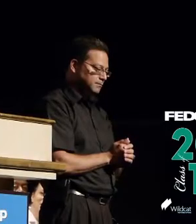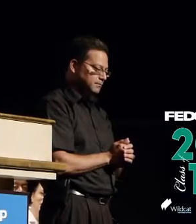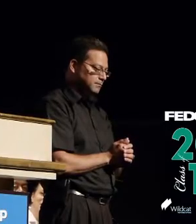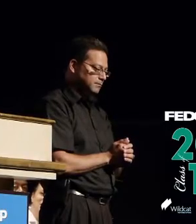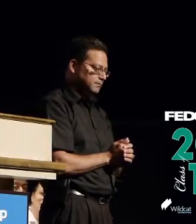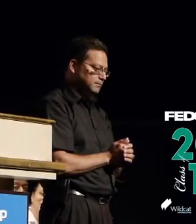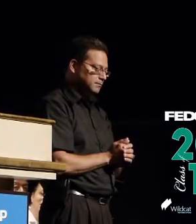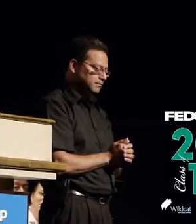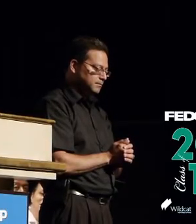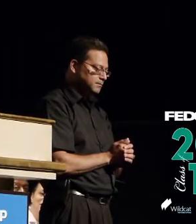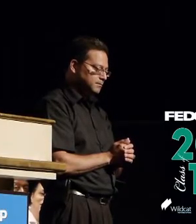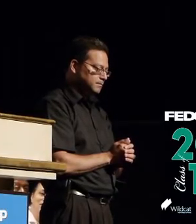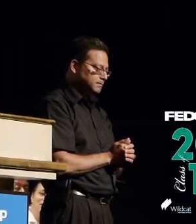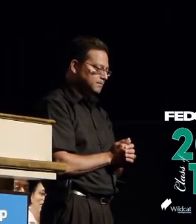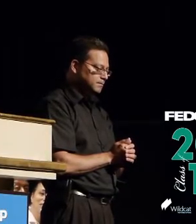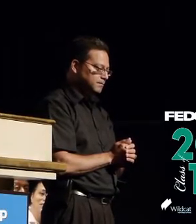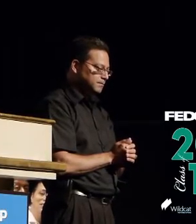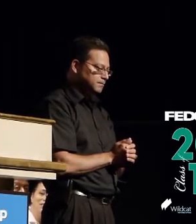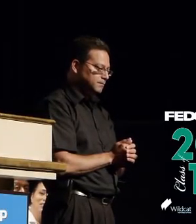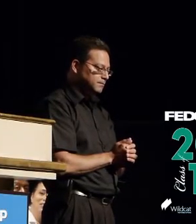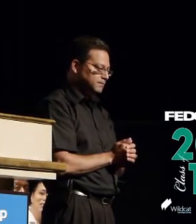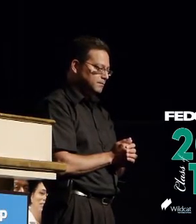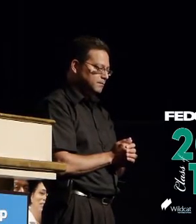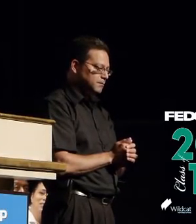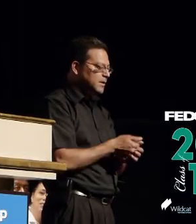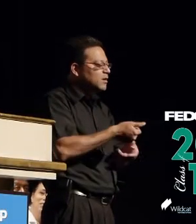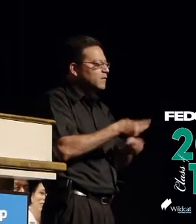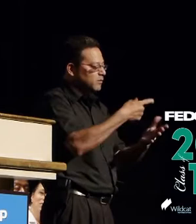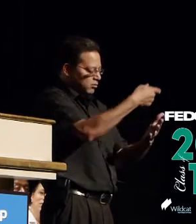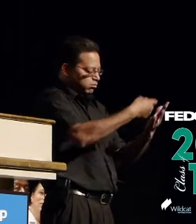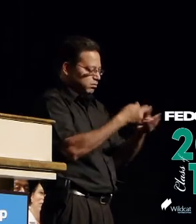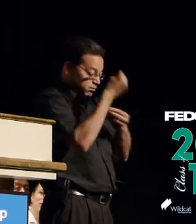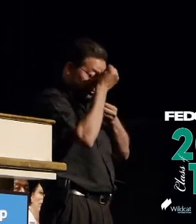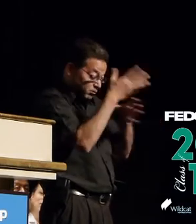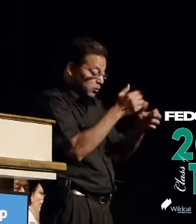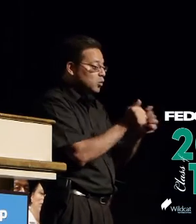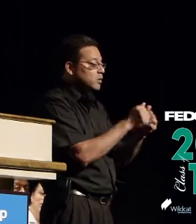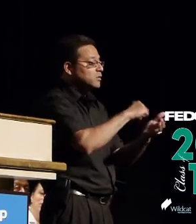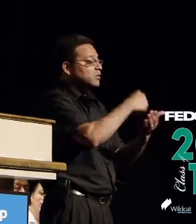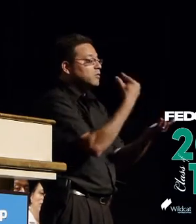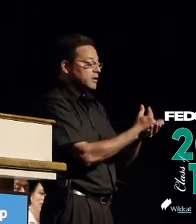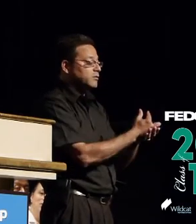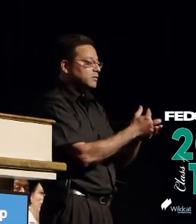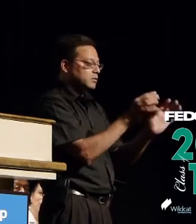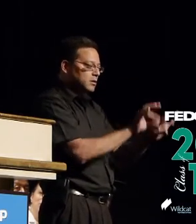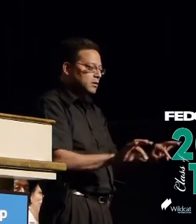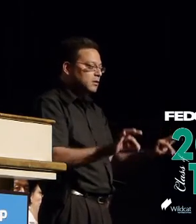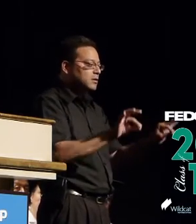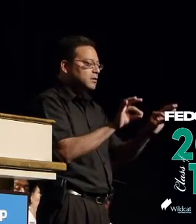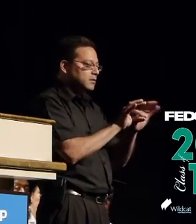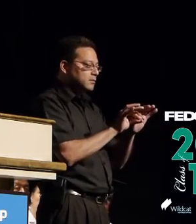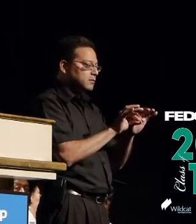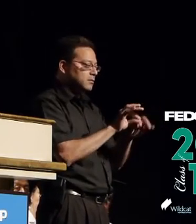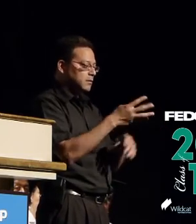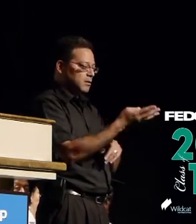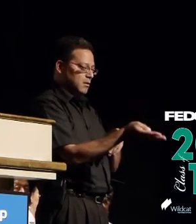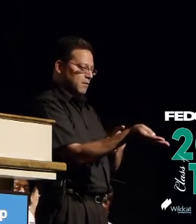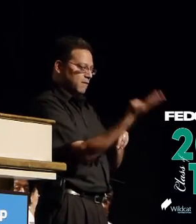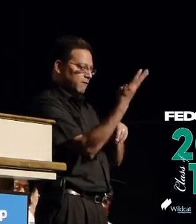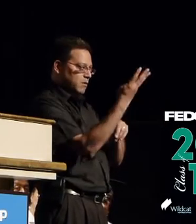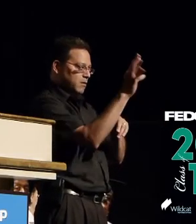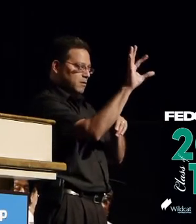there's a few things that I want to leave with the graduates today and that's the importance of getting four F's right